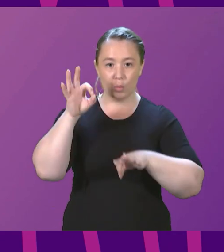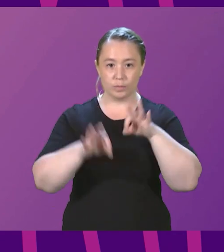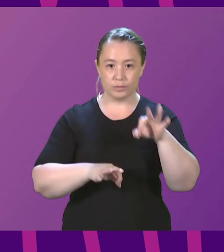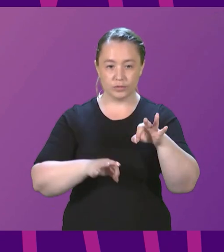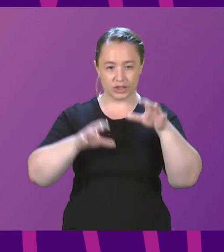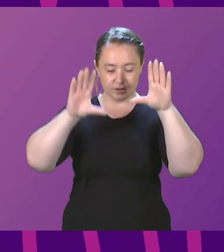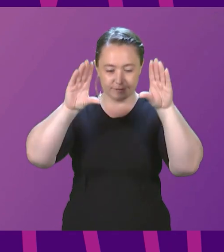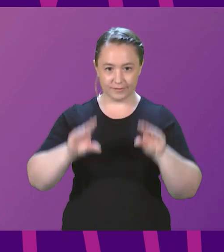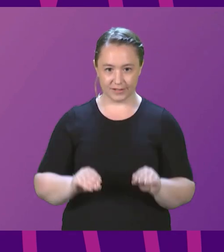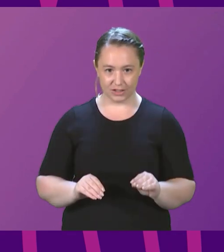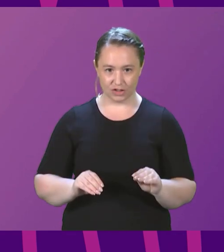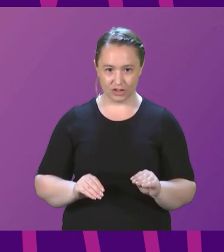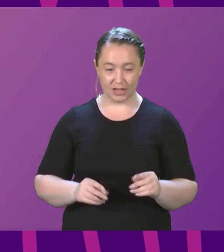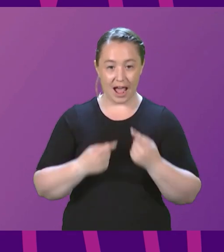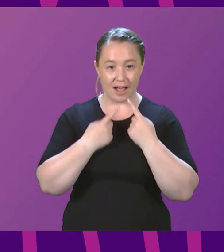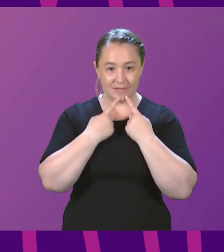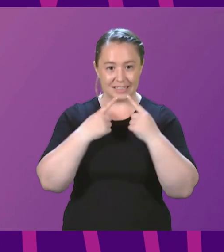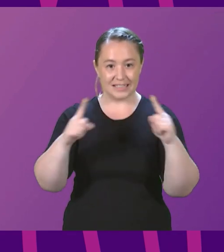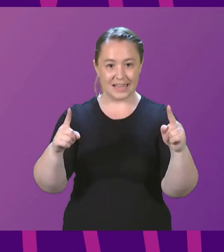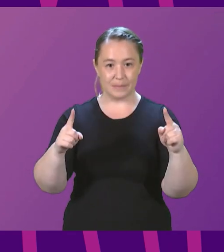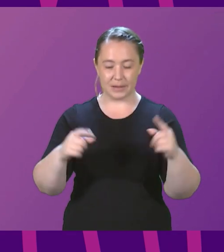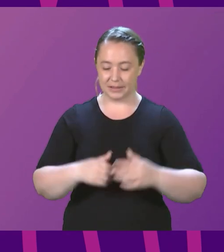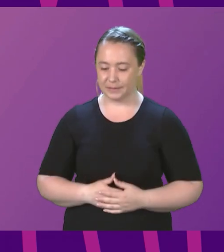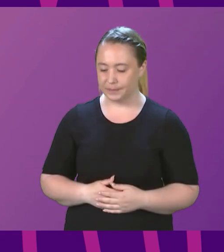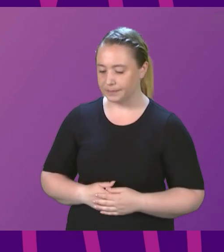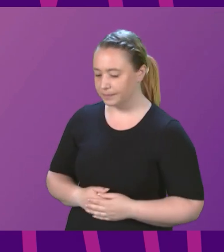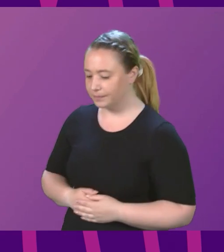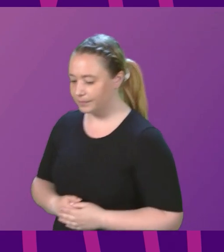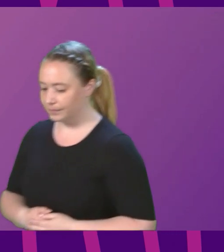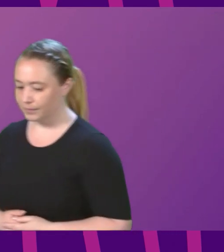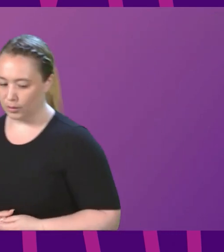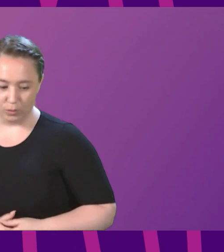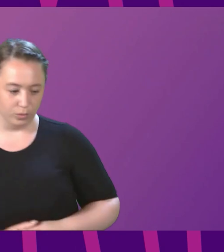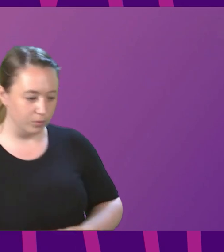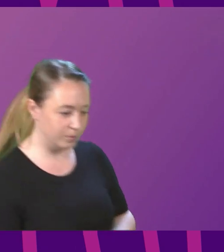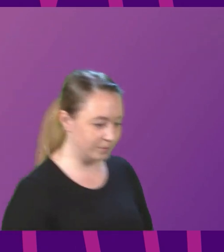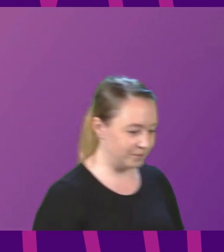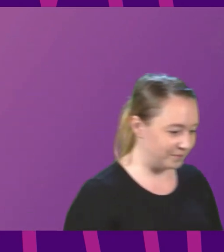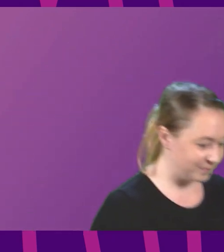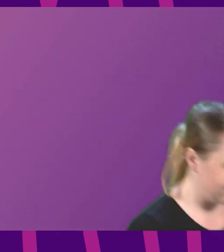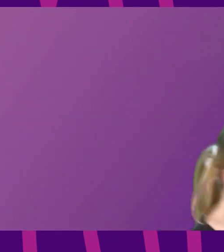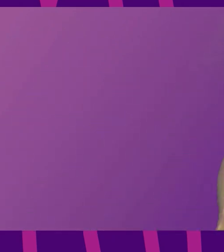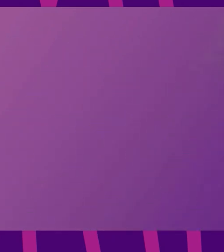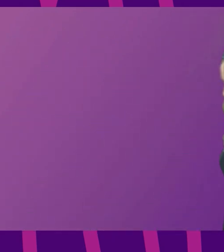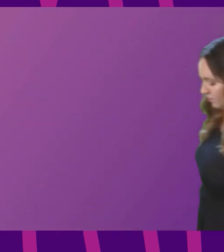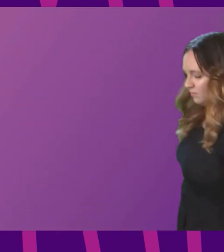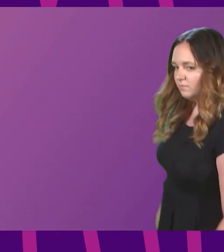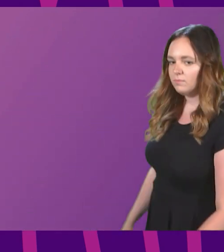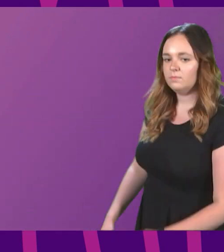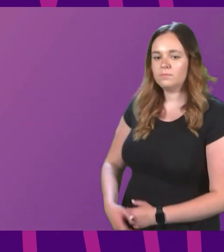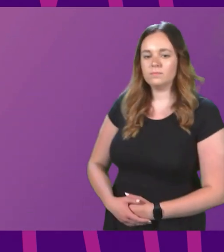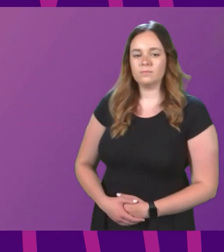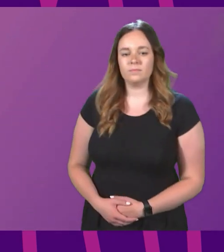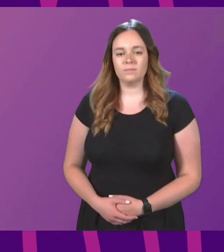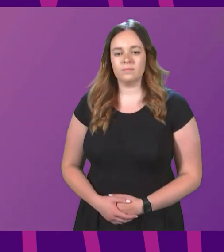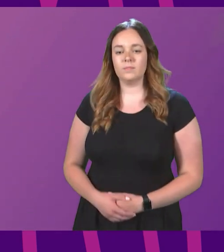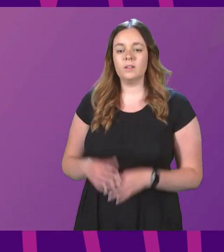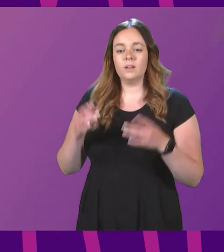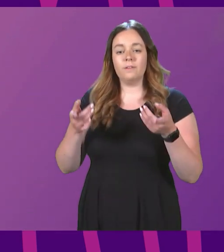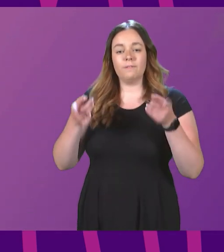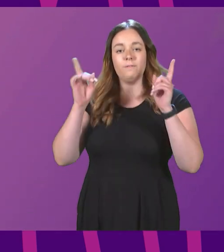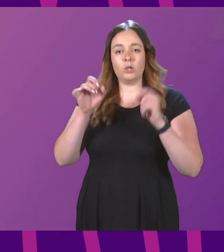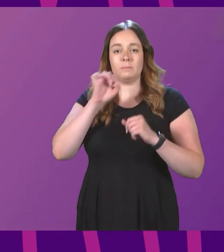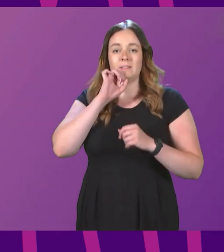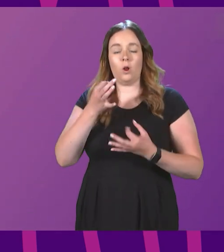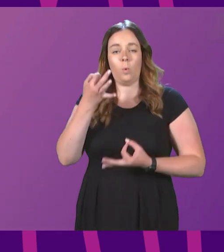Topical questions. The next item of business is a statement by Nicola Sturgeon on independence referendum. The First Minister will